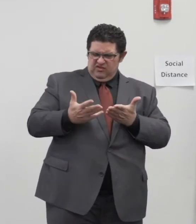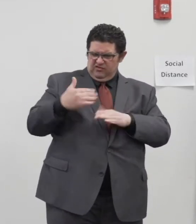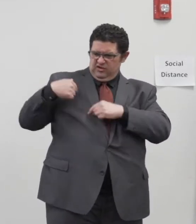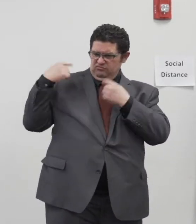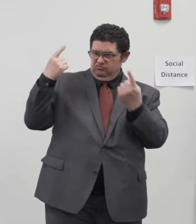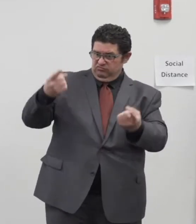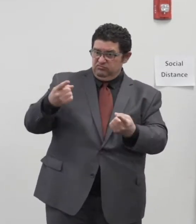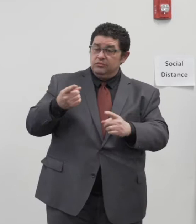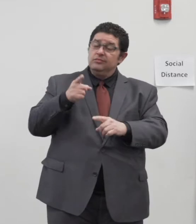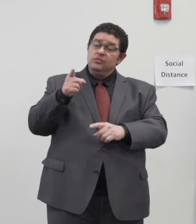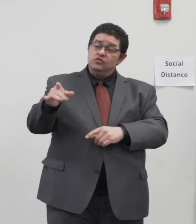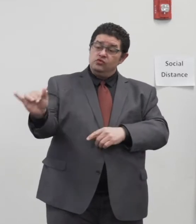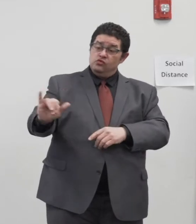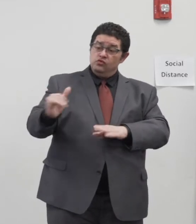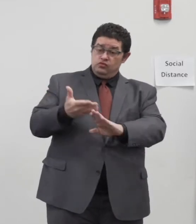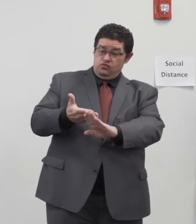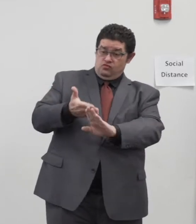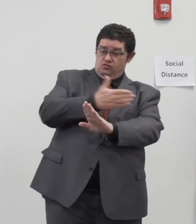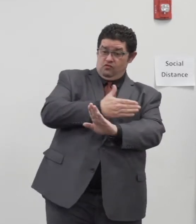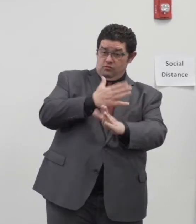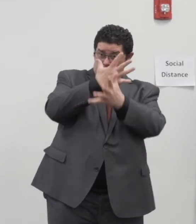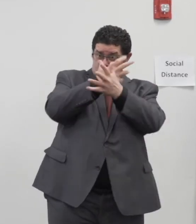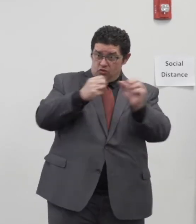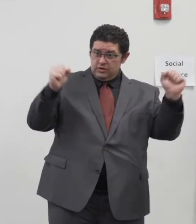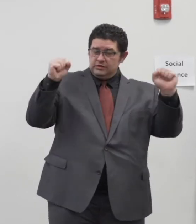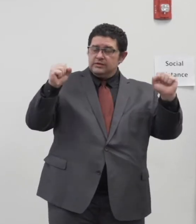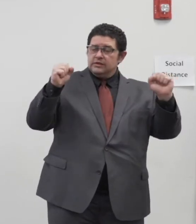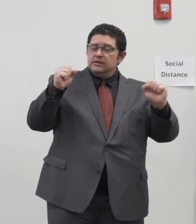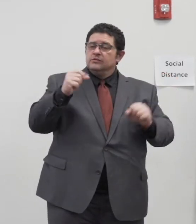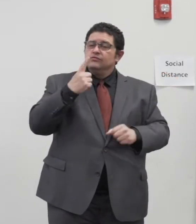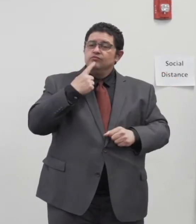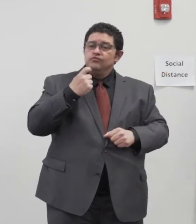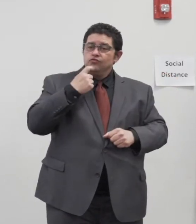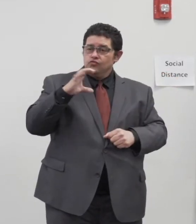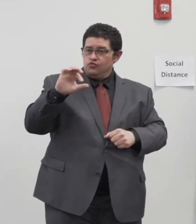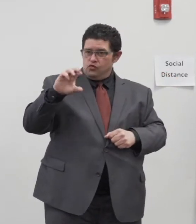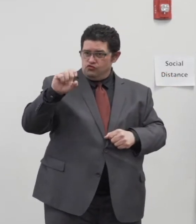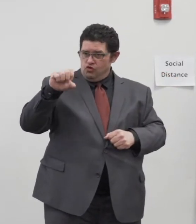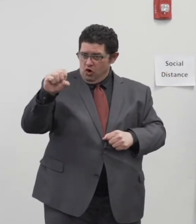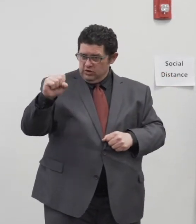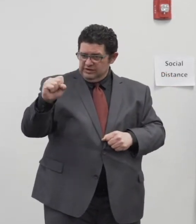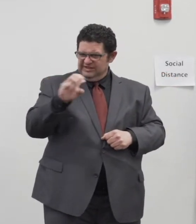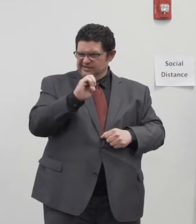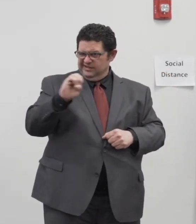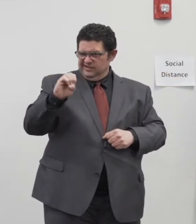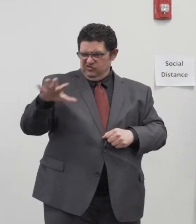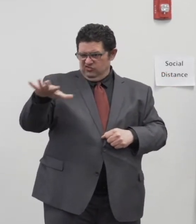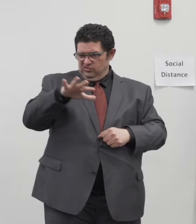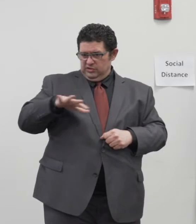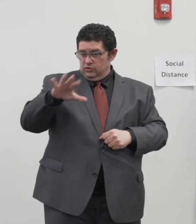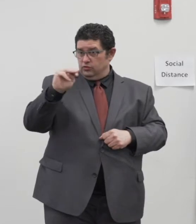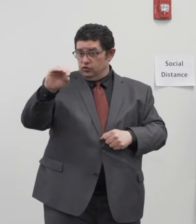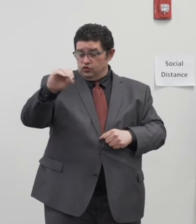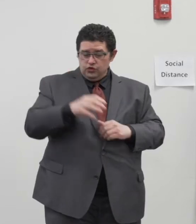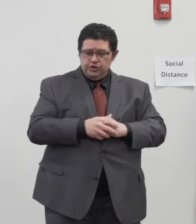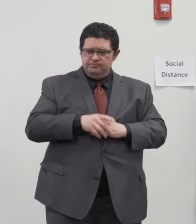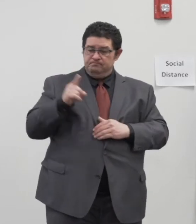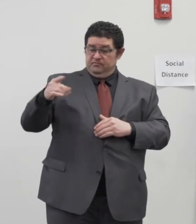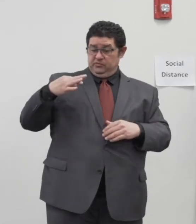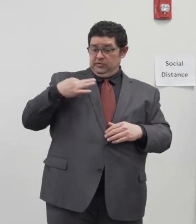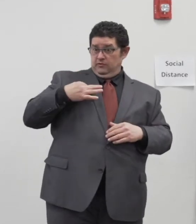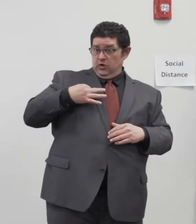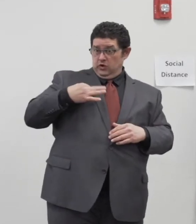president of the Red Cross of the Eastern District of Missouri. Deb will be volunteering her time in this initiative.